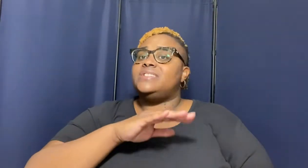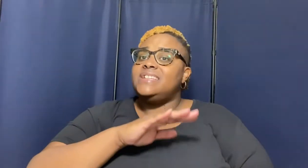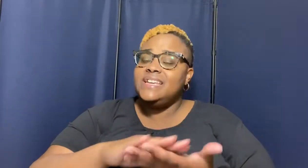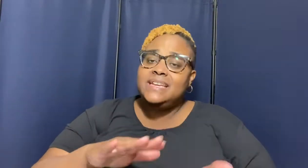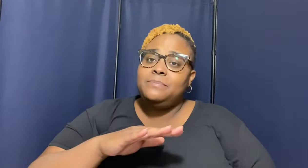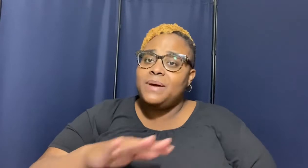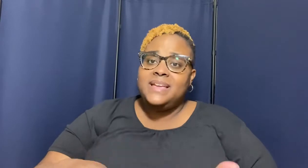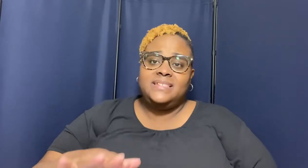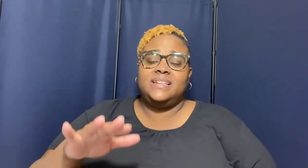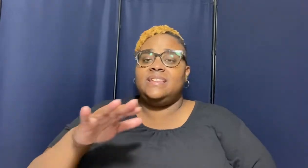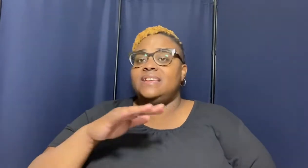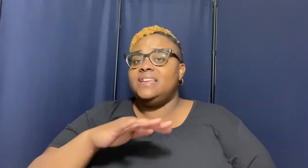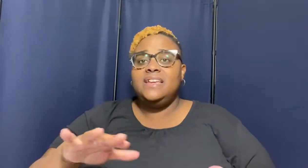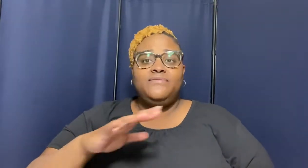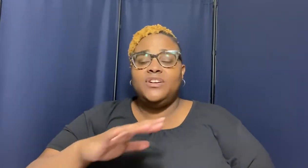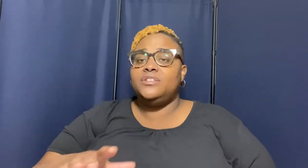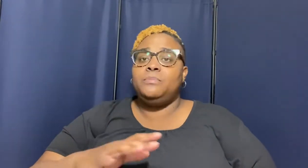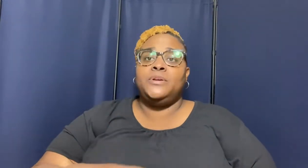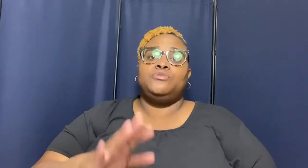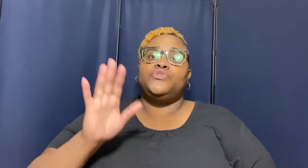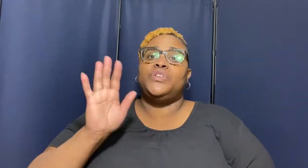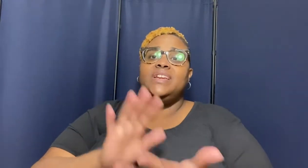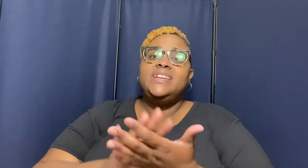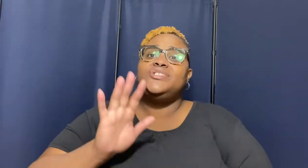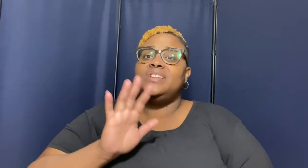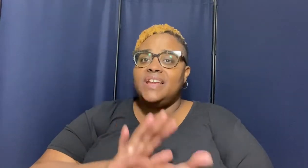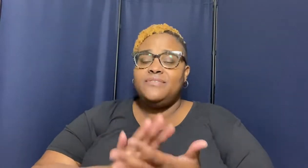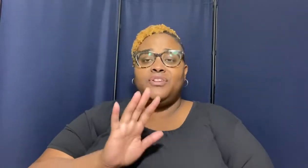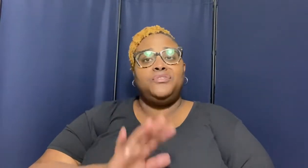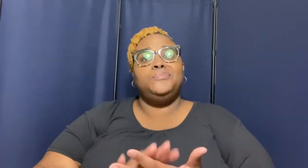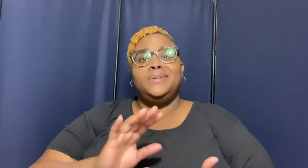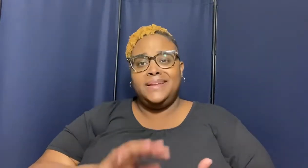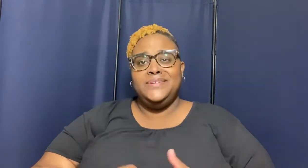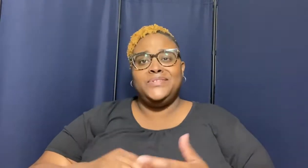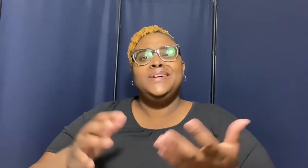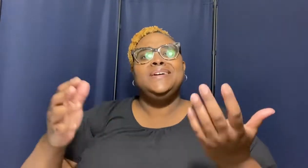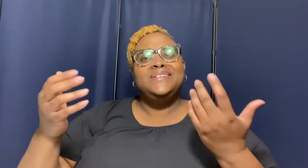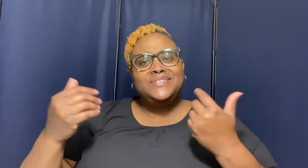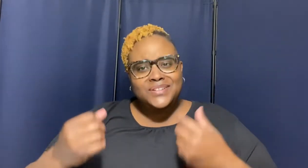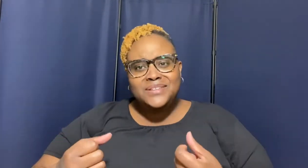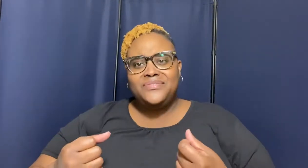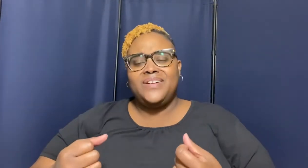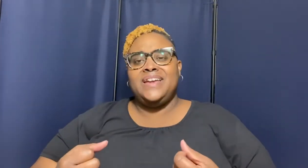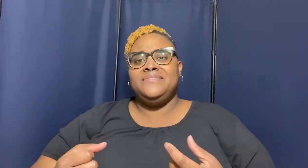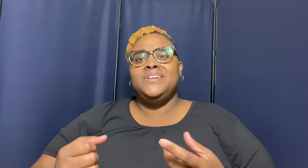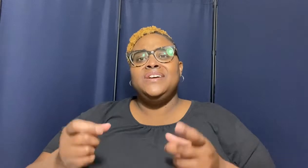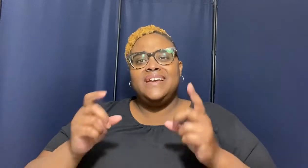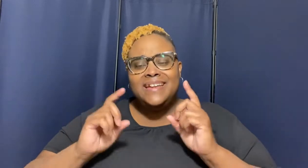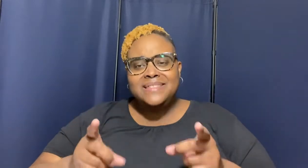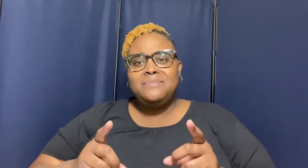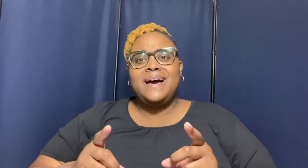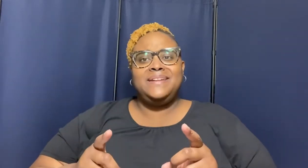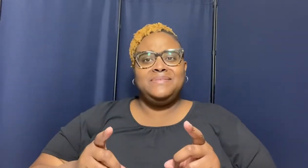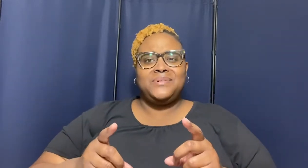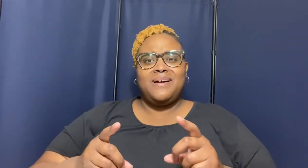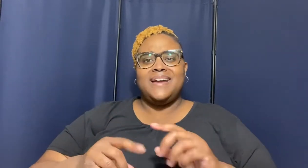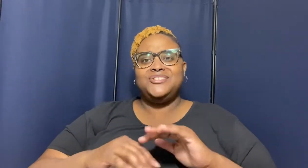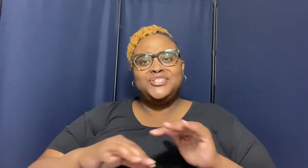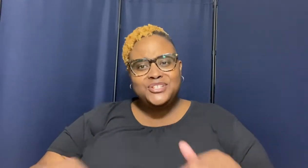key basics and key fundamentals for each and every new believer to the faith in the body of christ should